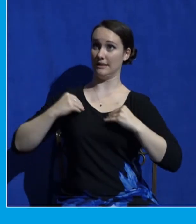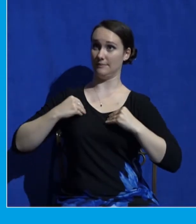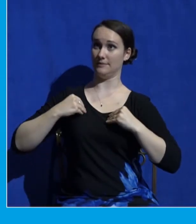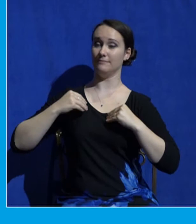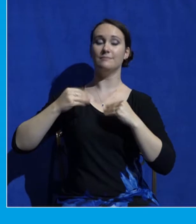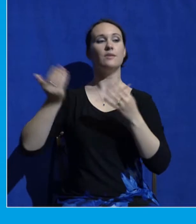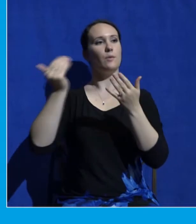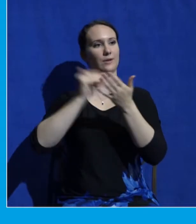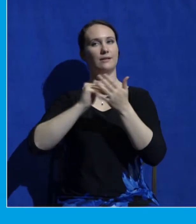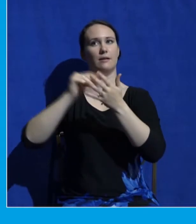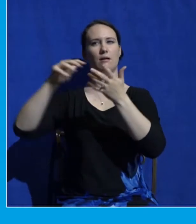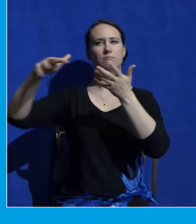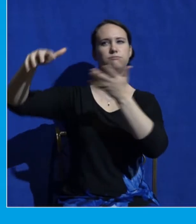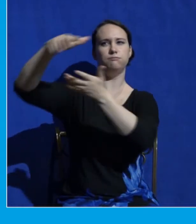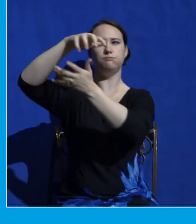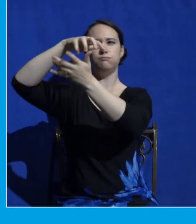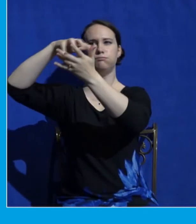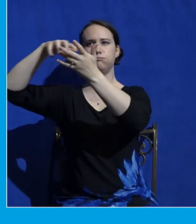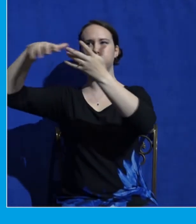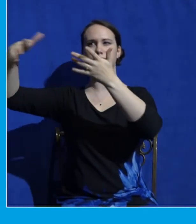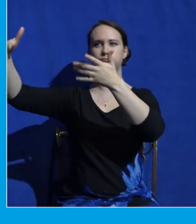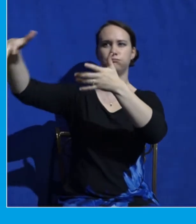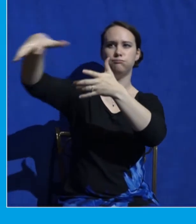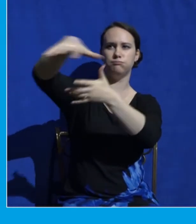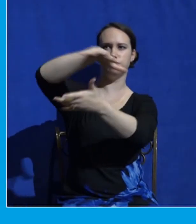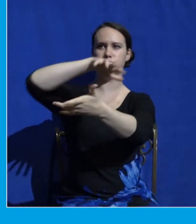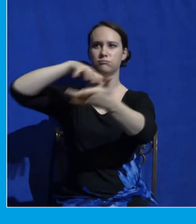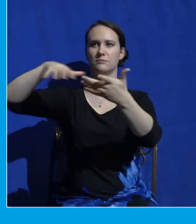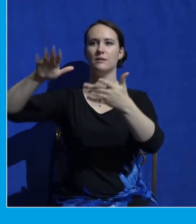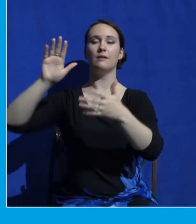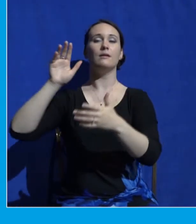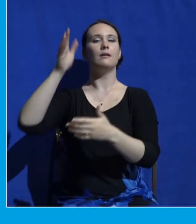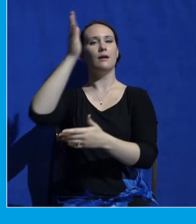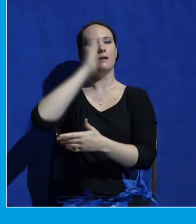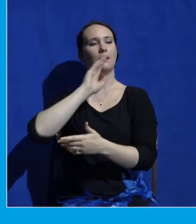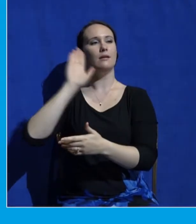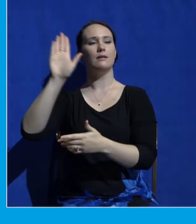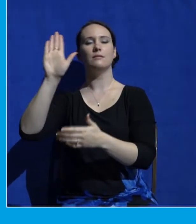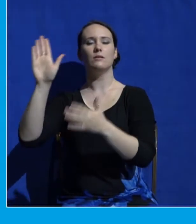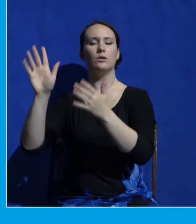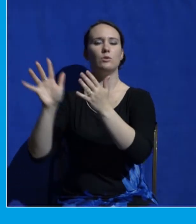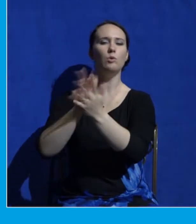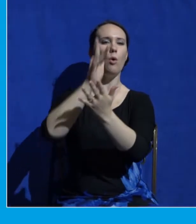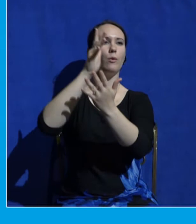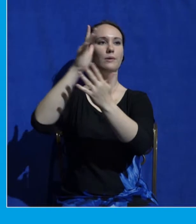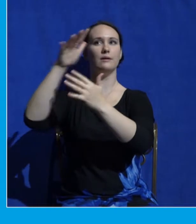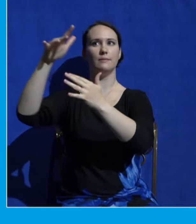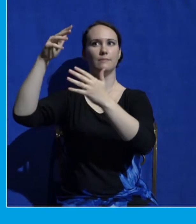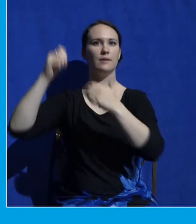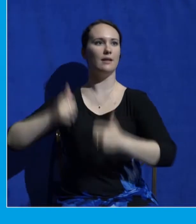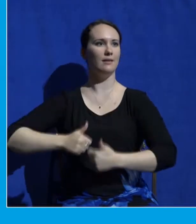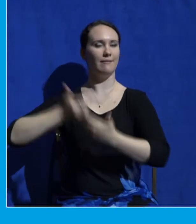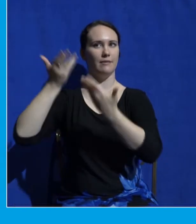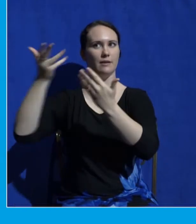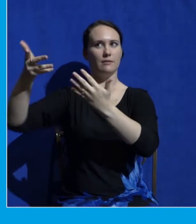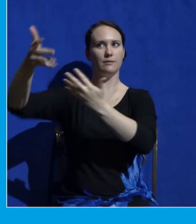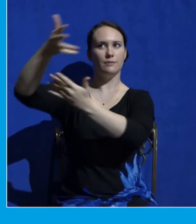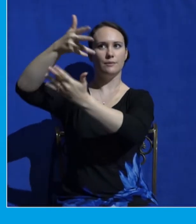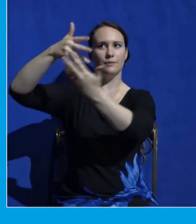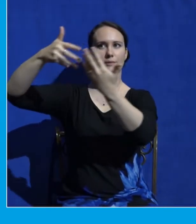the mountain. The glory of the Lord dwelling on this mountain. The cloud covering it for six